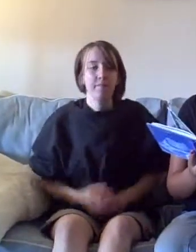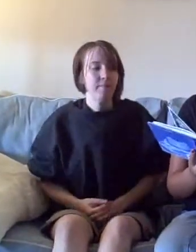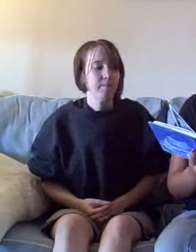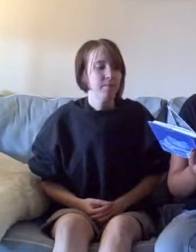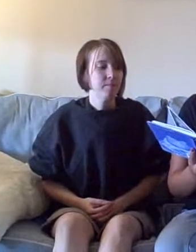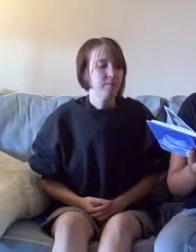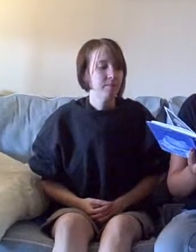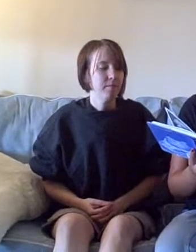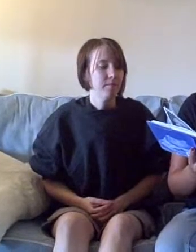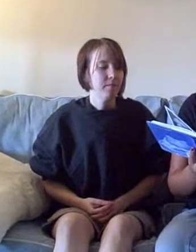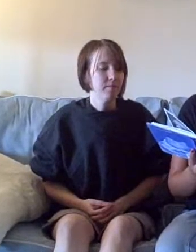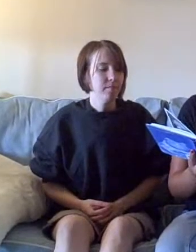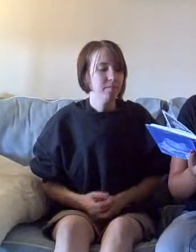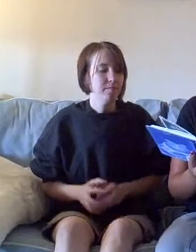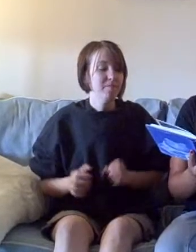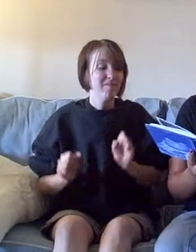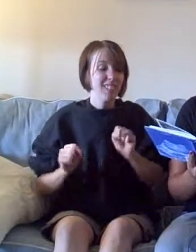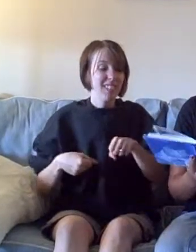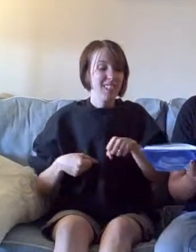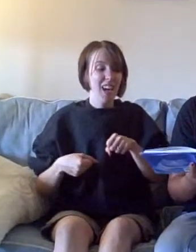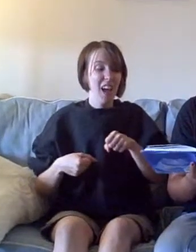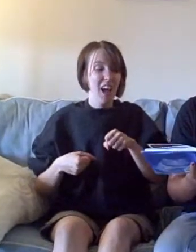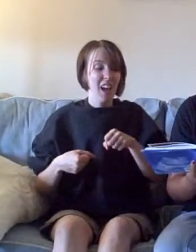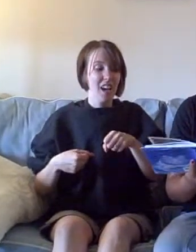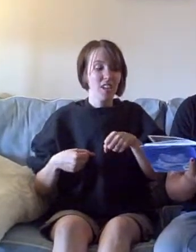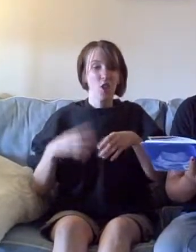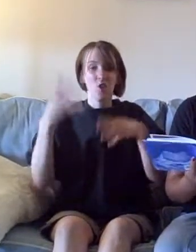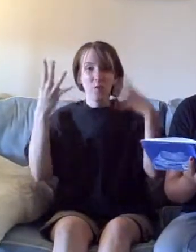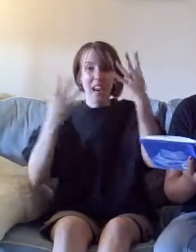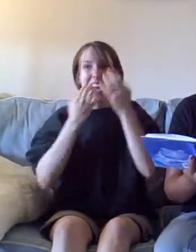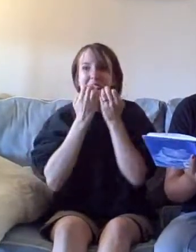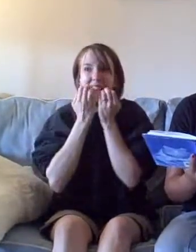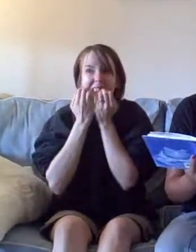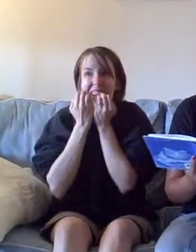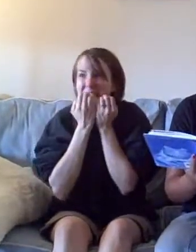Which can induce a nail biting frenzy.